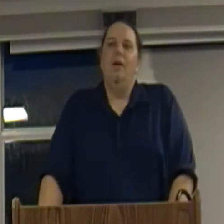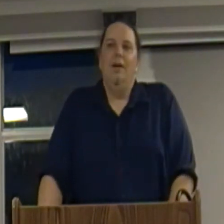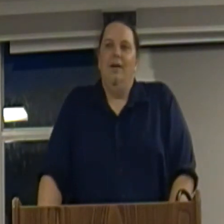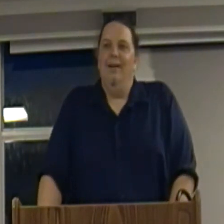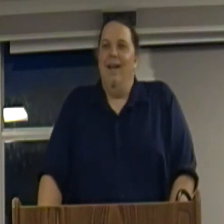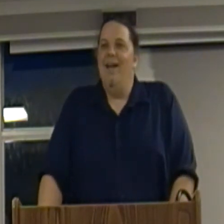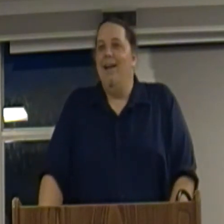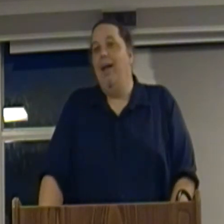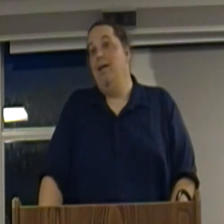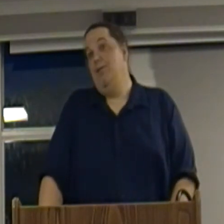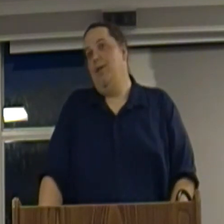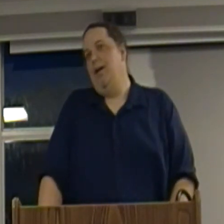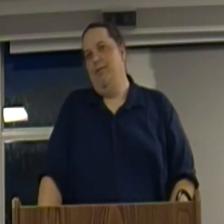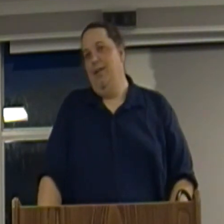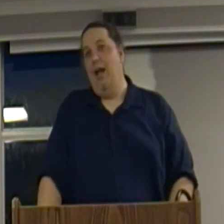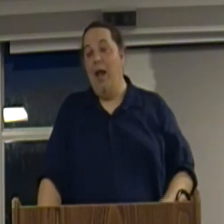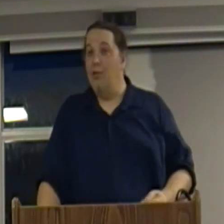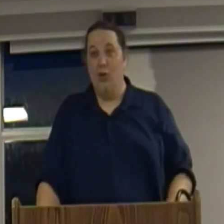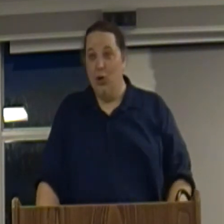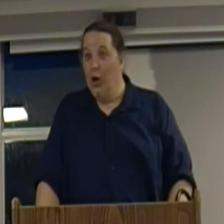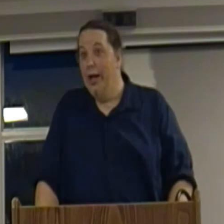Hey. Hey, it's good.